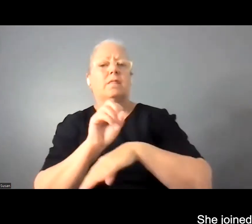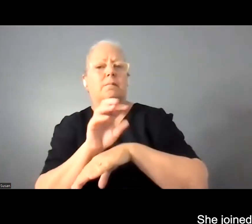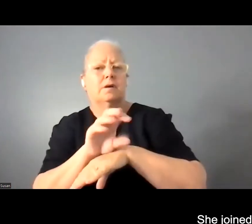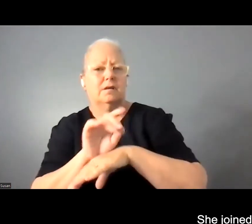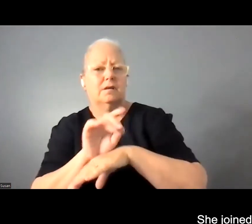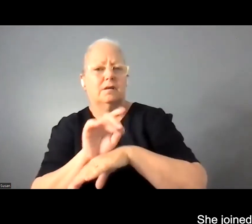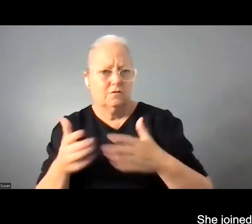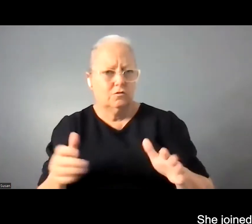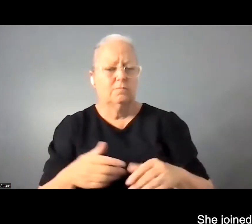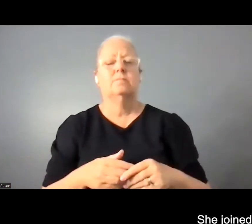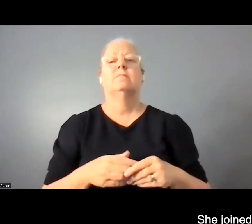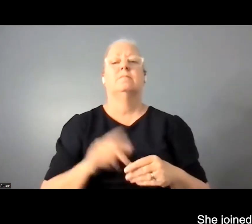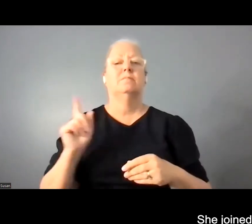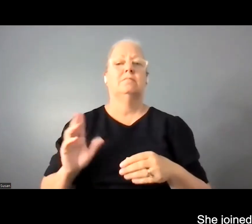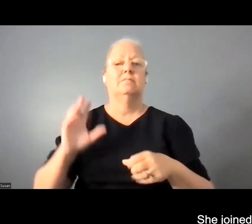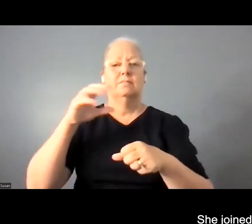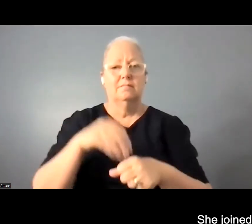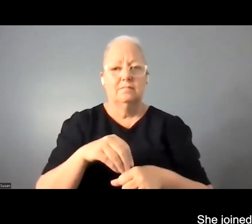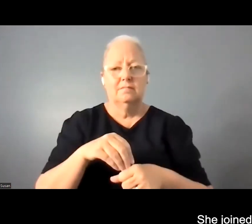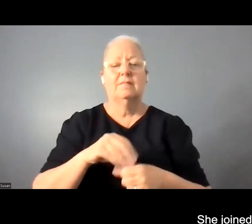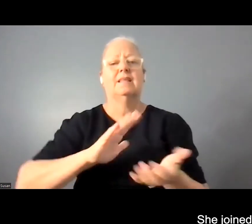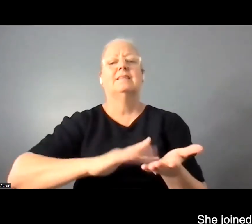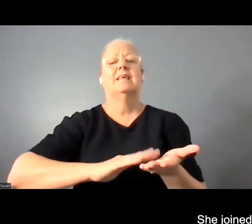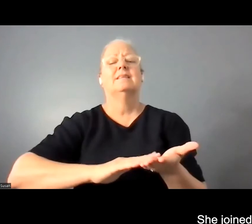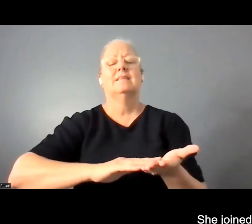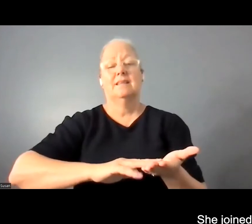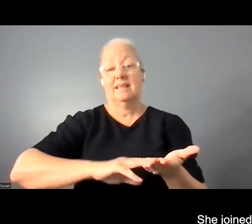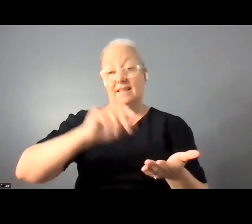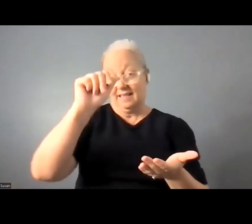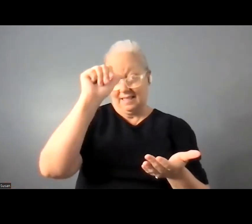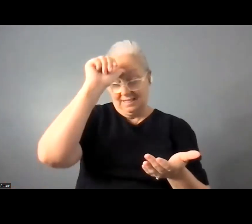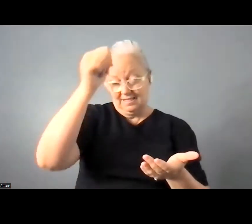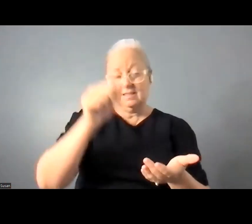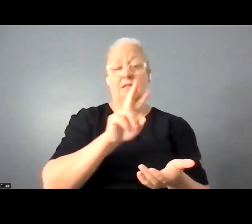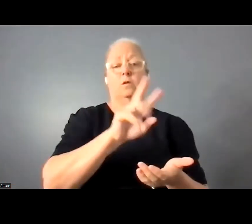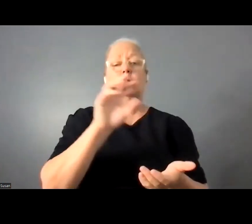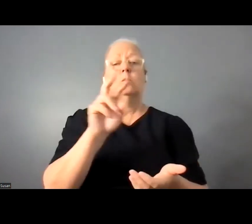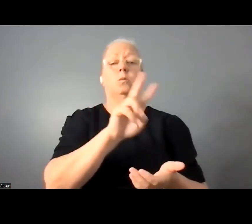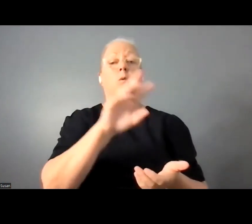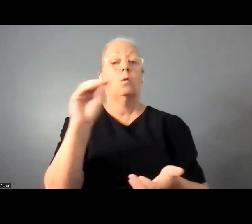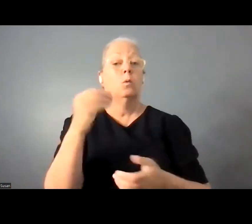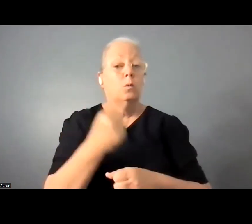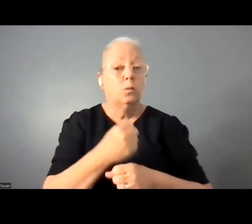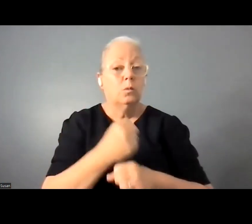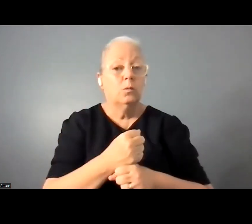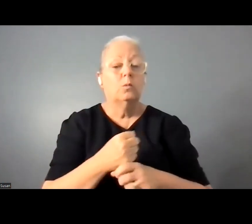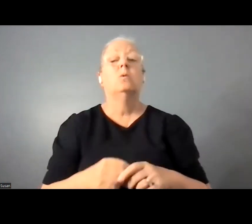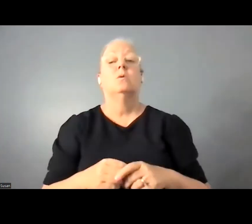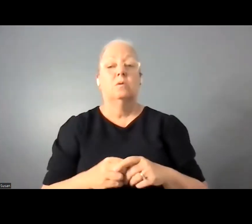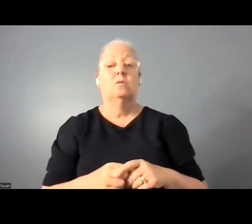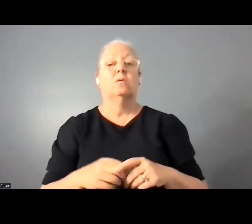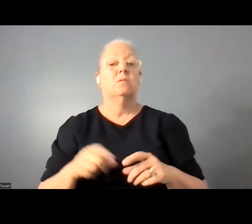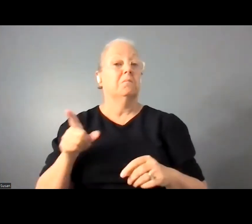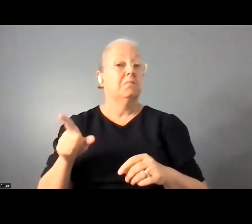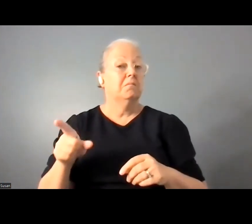joined Sense International India in April 2020 and has been engaging